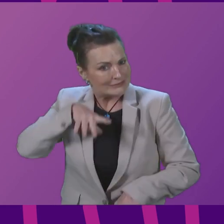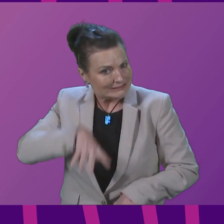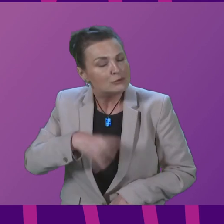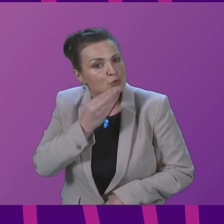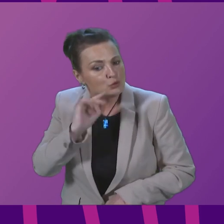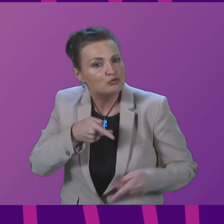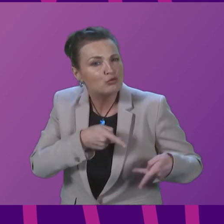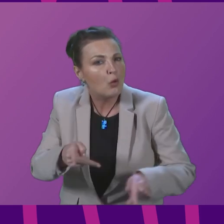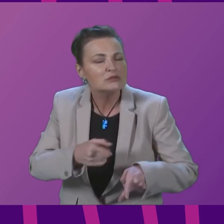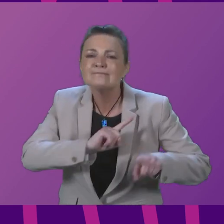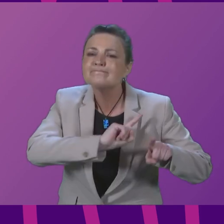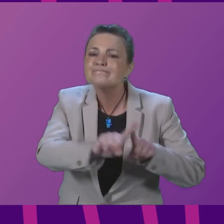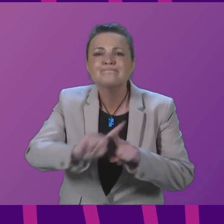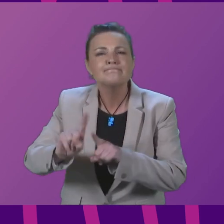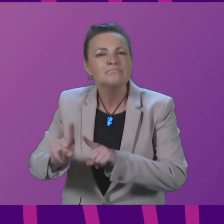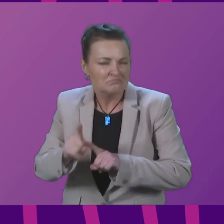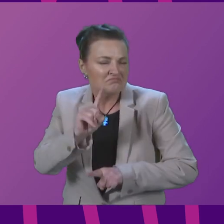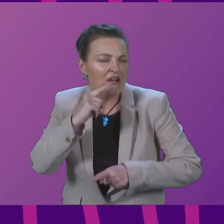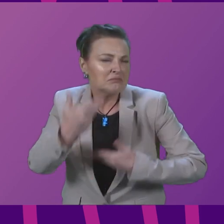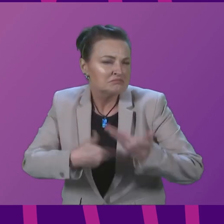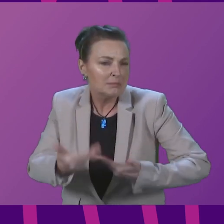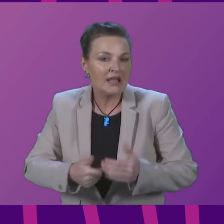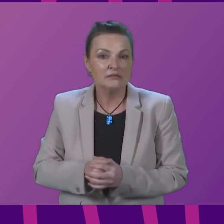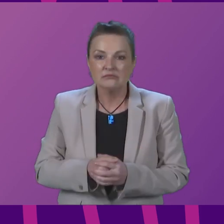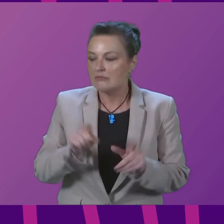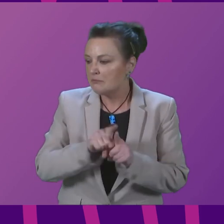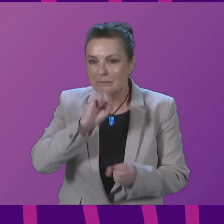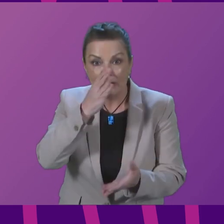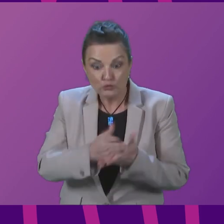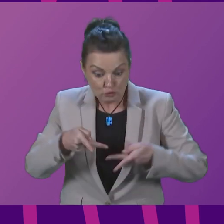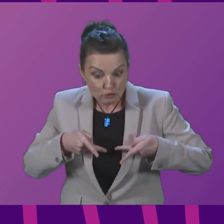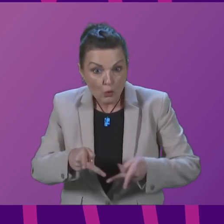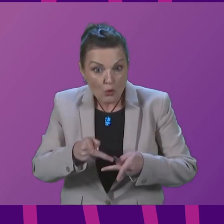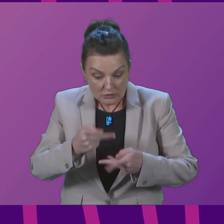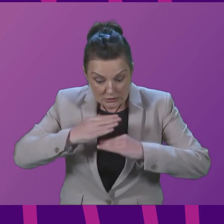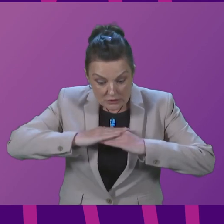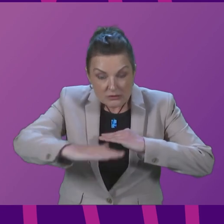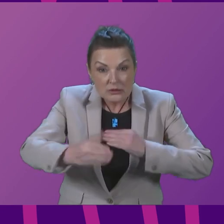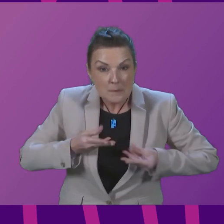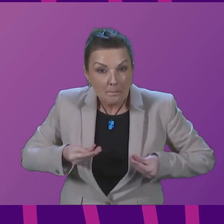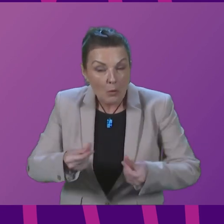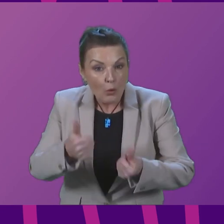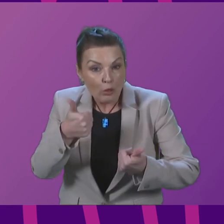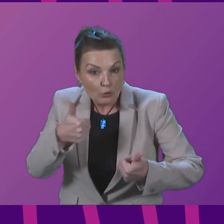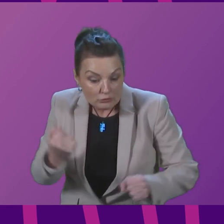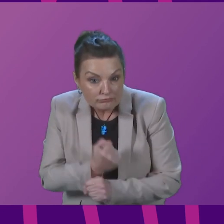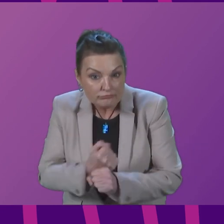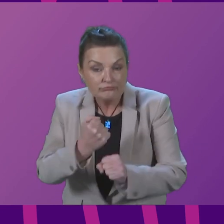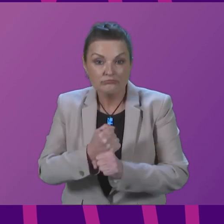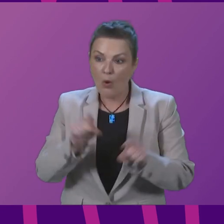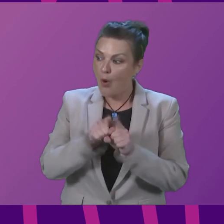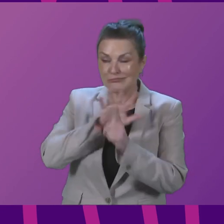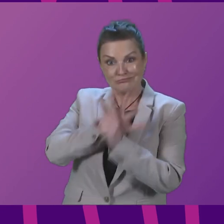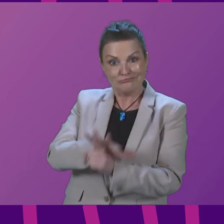that in a range of ways. For example, ensuring the good maintenance of our roads, pressing for action on the part of the UK